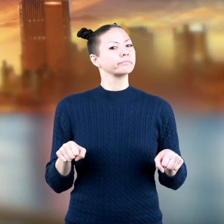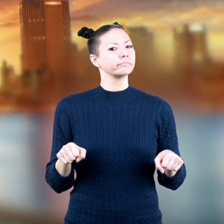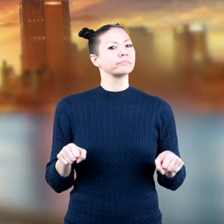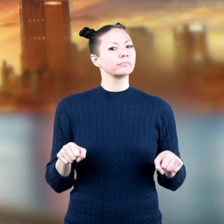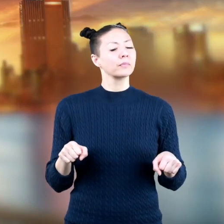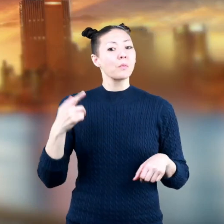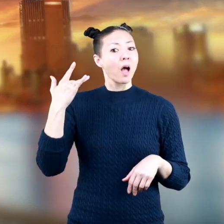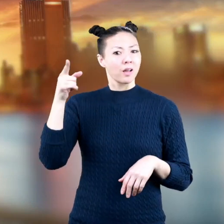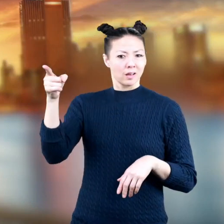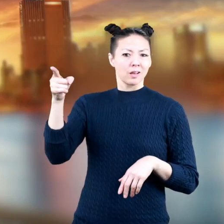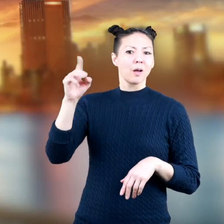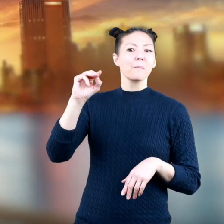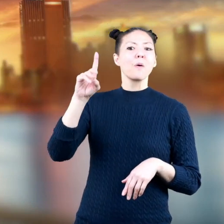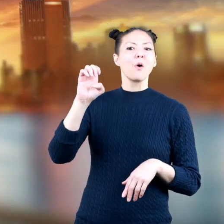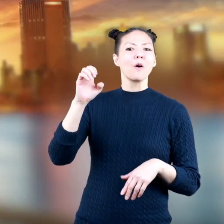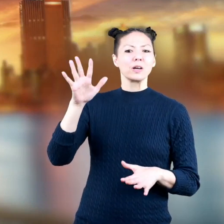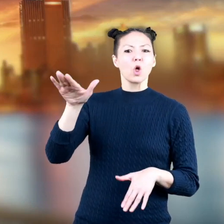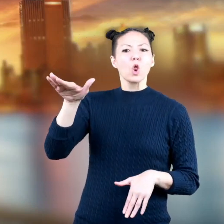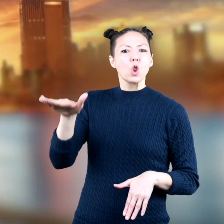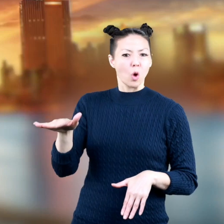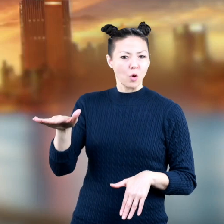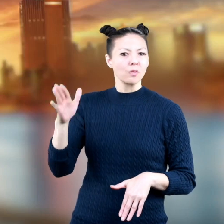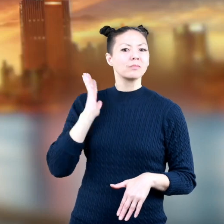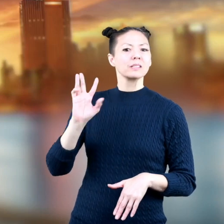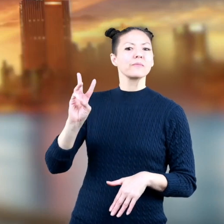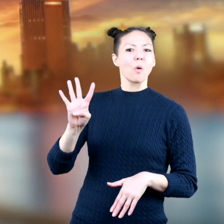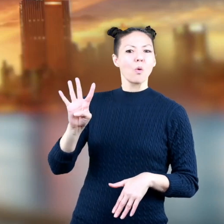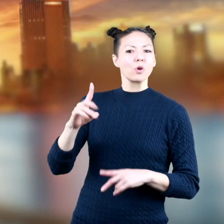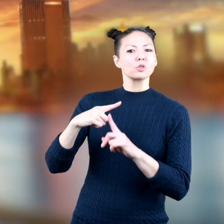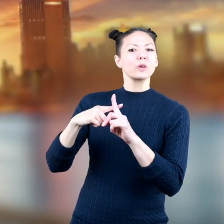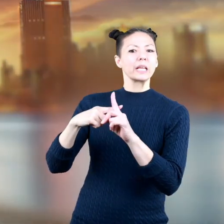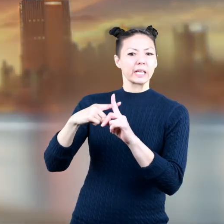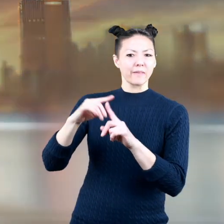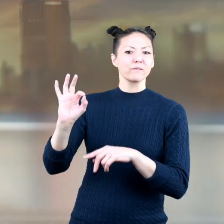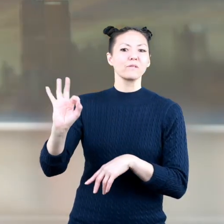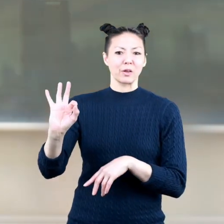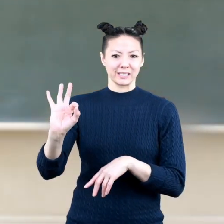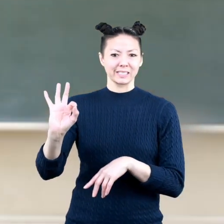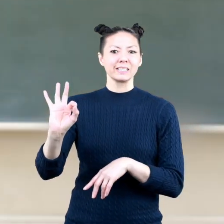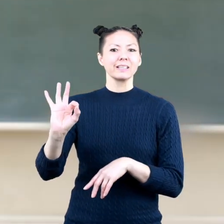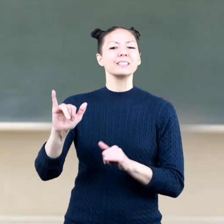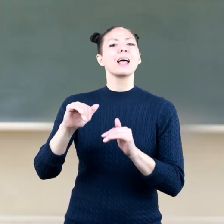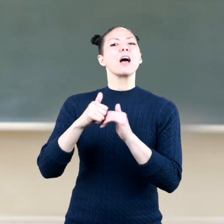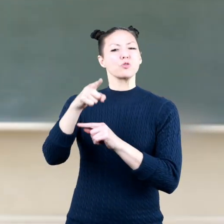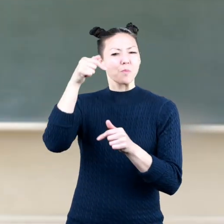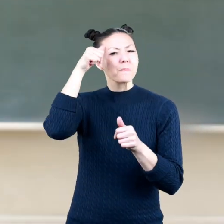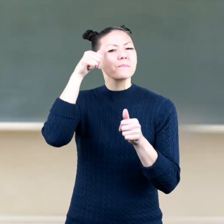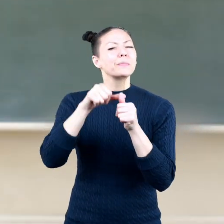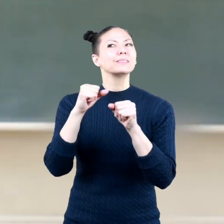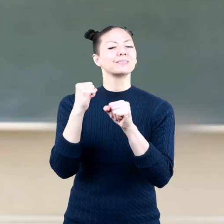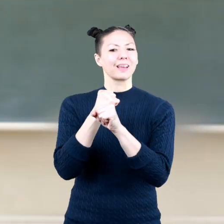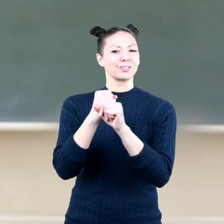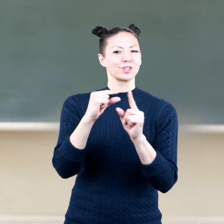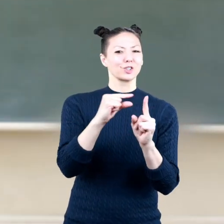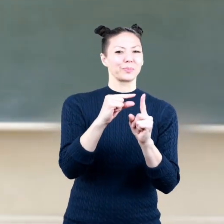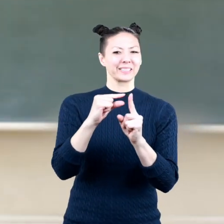because the mode was lower at 64 degrees Fahrenheit here's how to remember the statistical terms